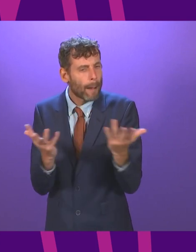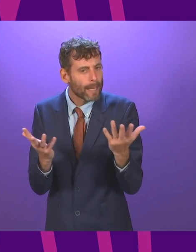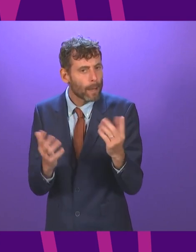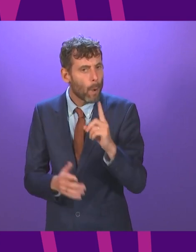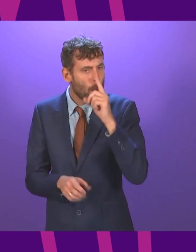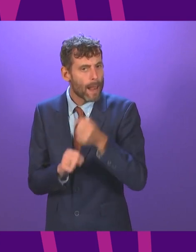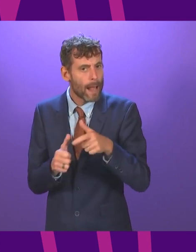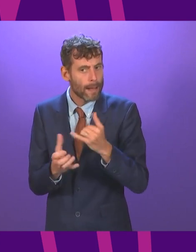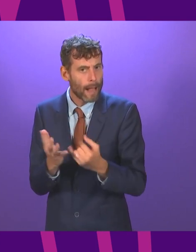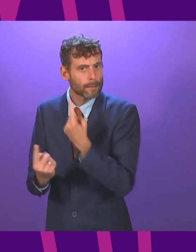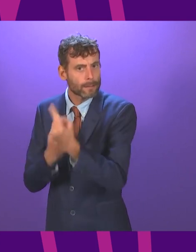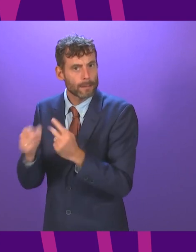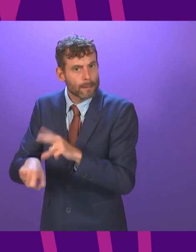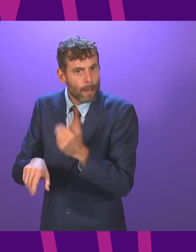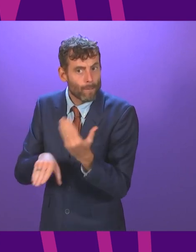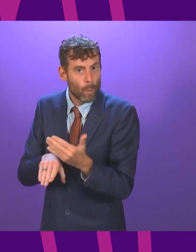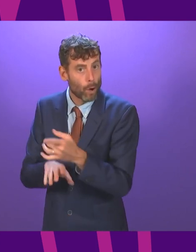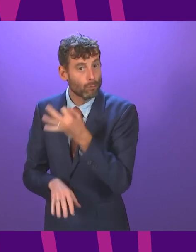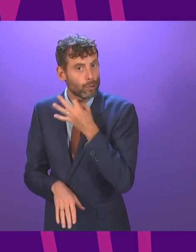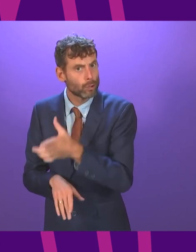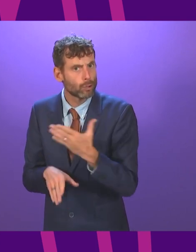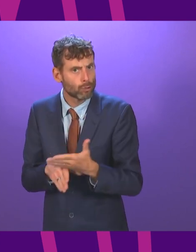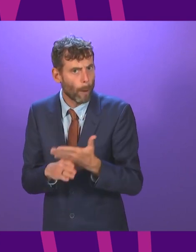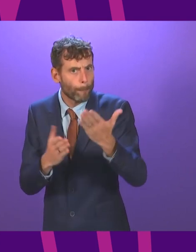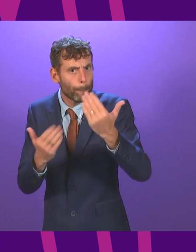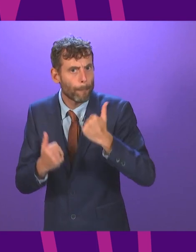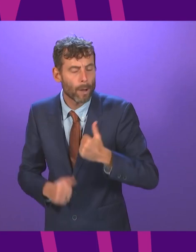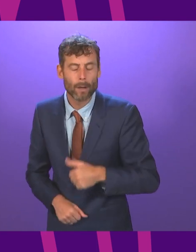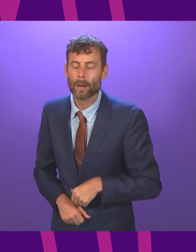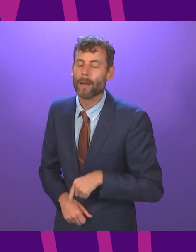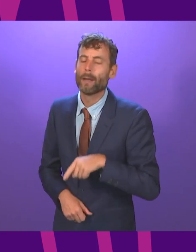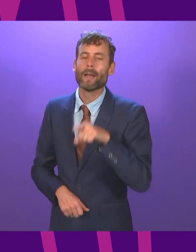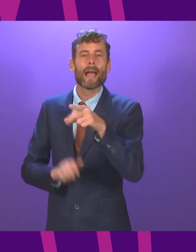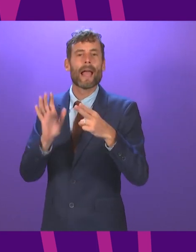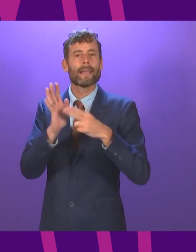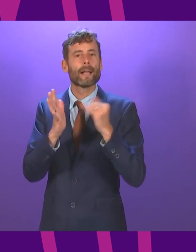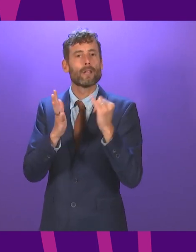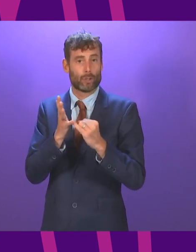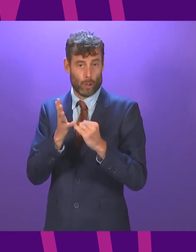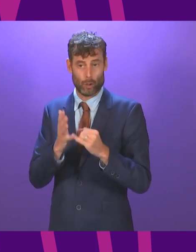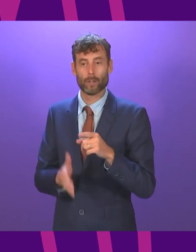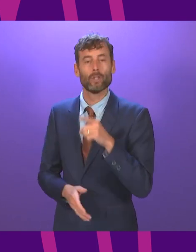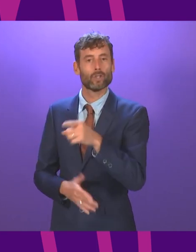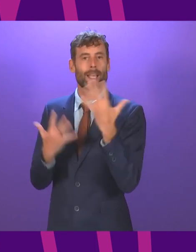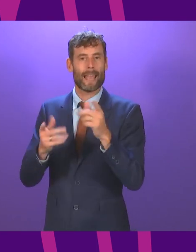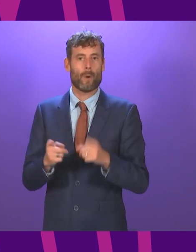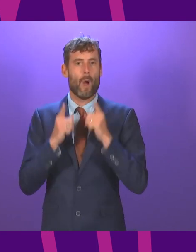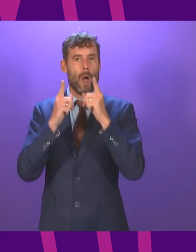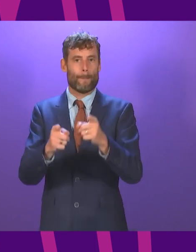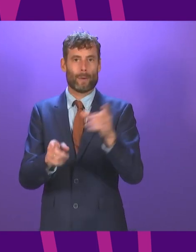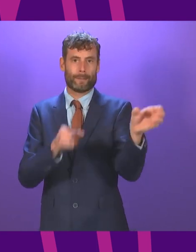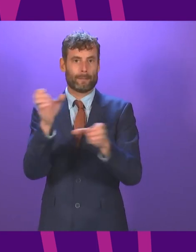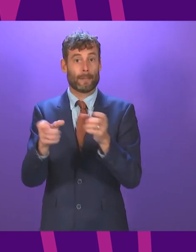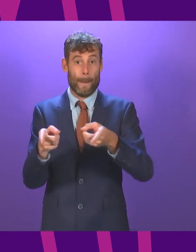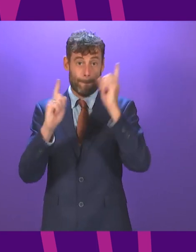And since Nicola Sturgeon is appointing ministers who don't believe in economic growth, will Nicola Sturgeon now admit her